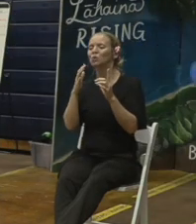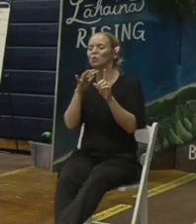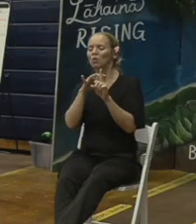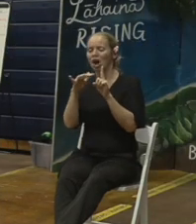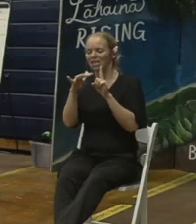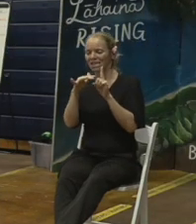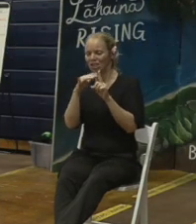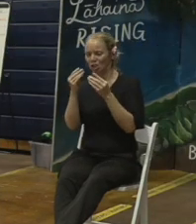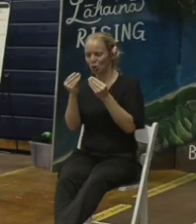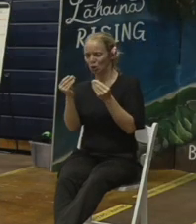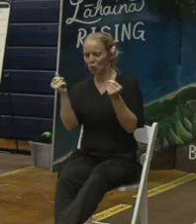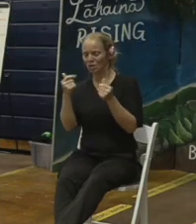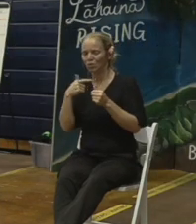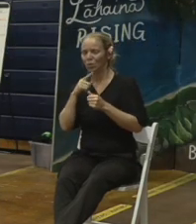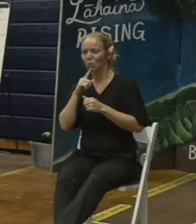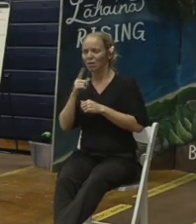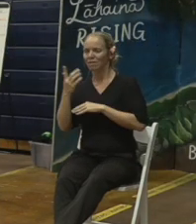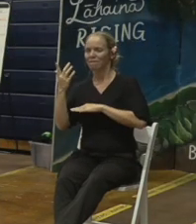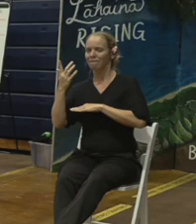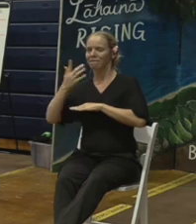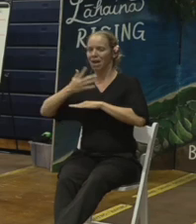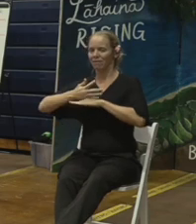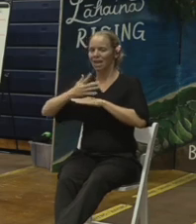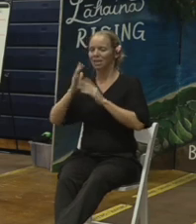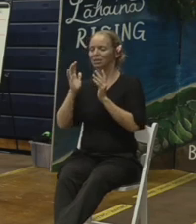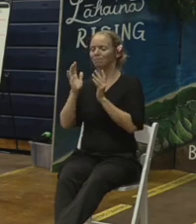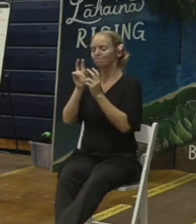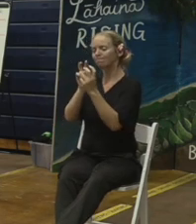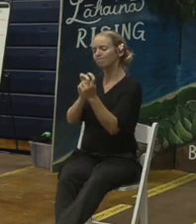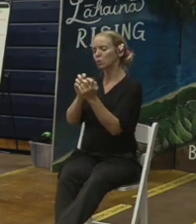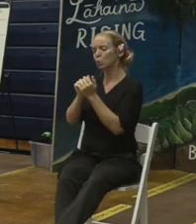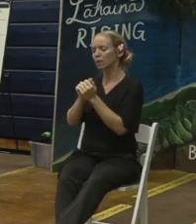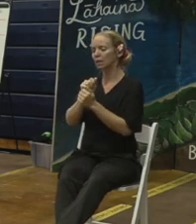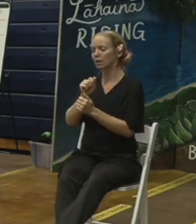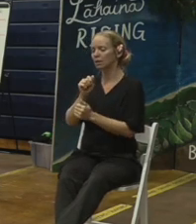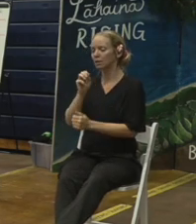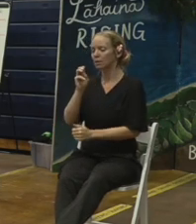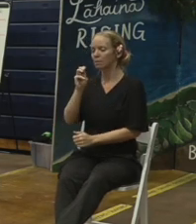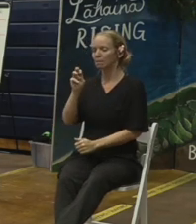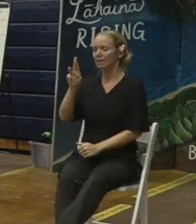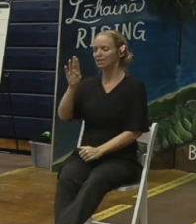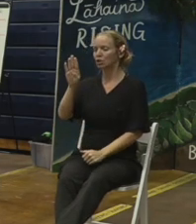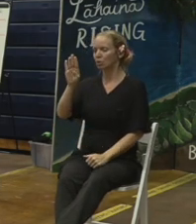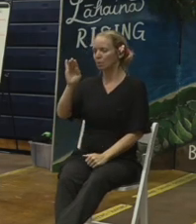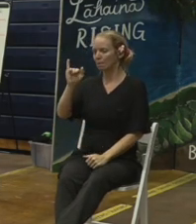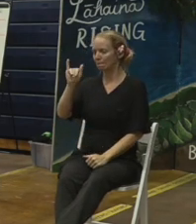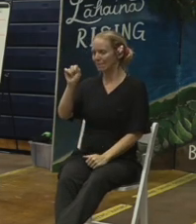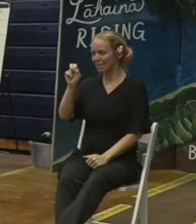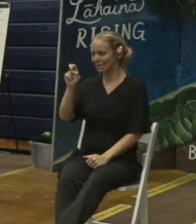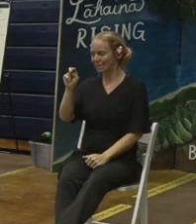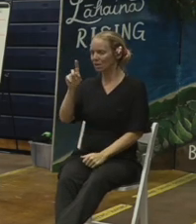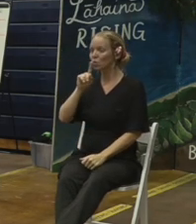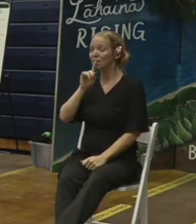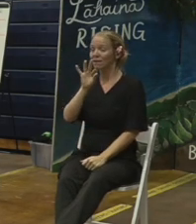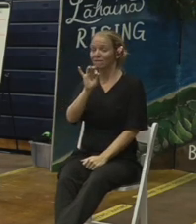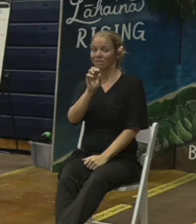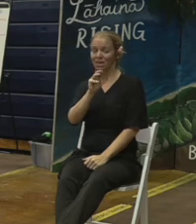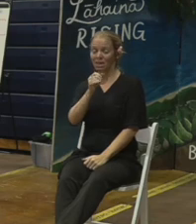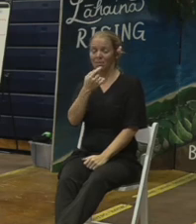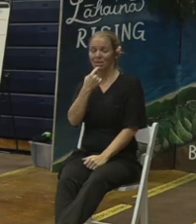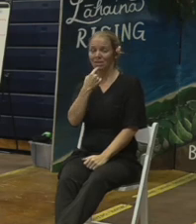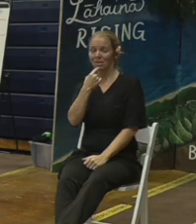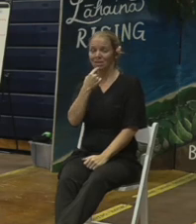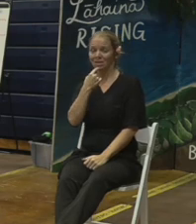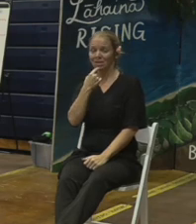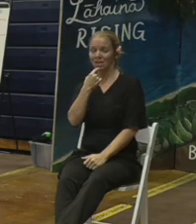five days ago I spoke with Mr. Bisson and said I told him that FEMA had told me that they could actually take all of this off